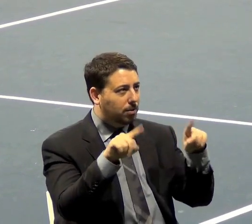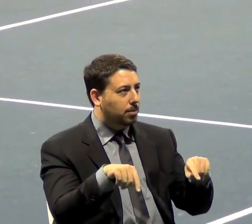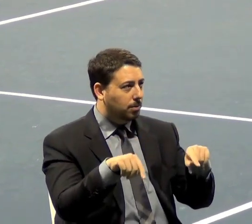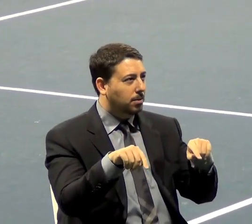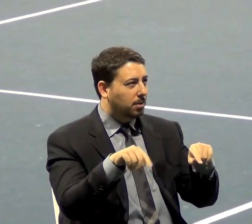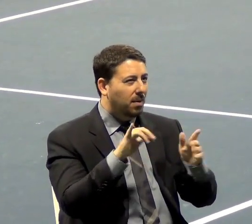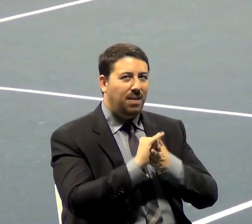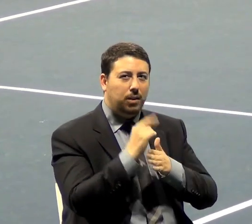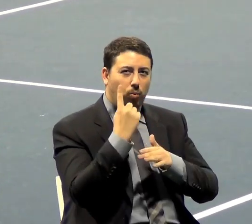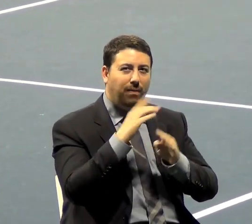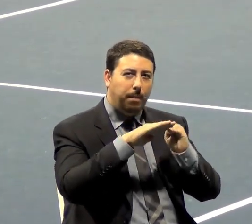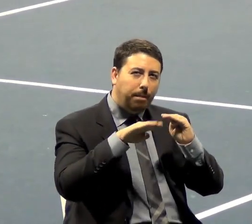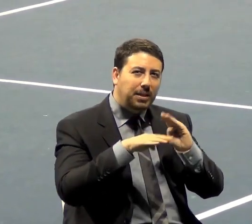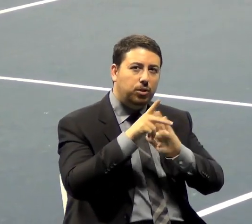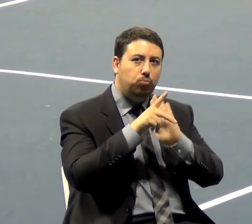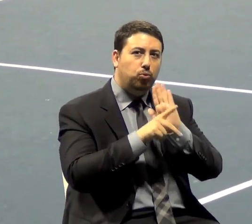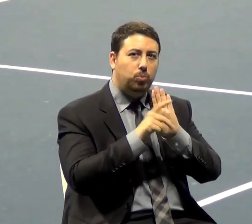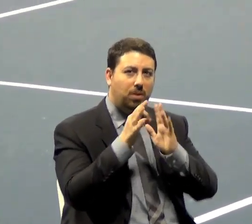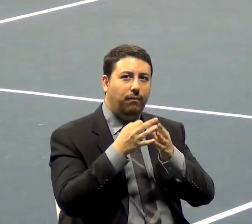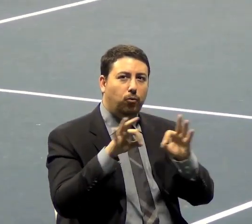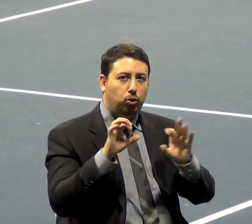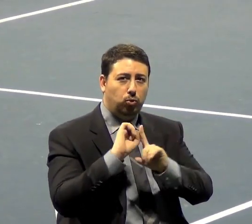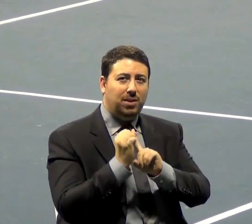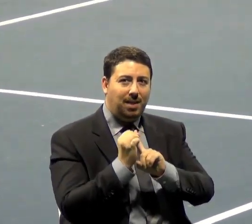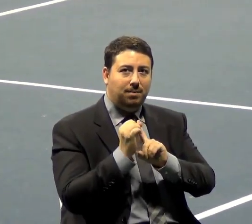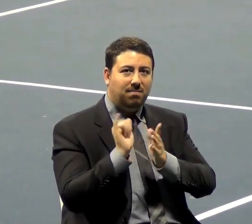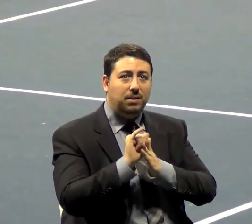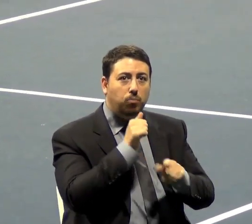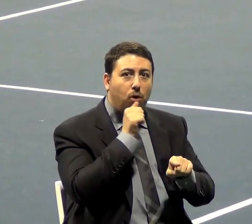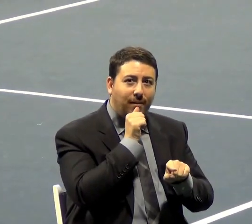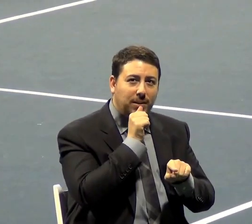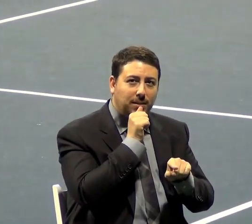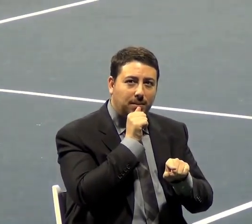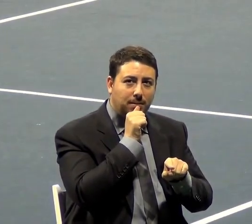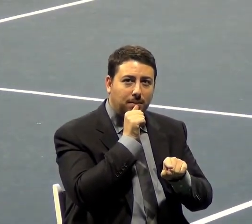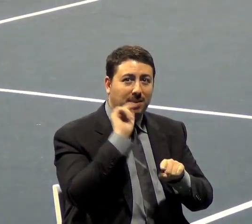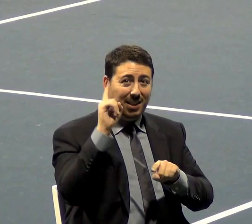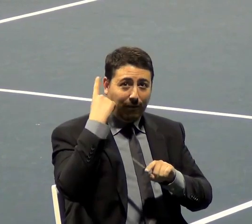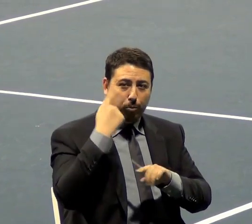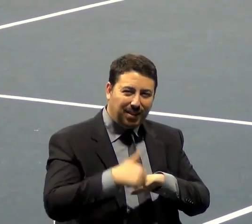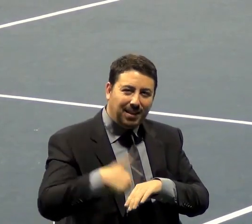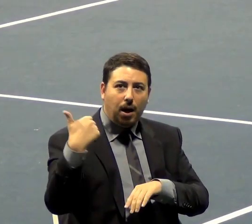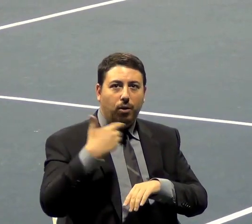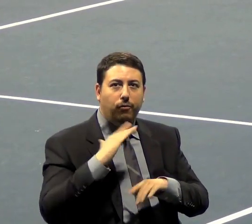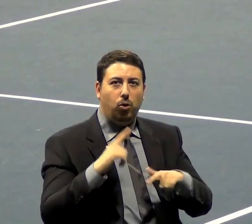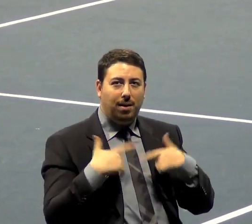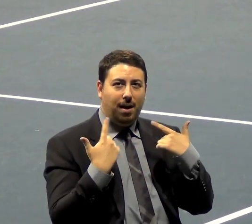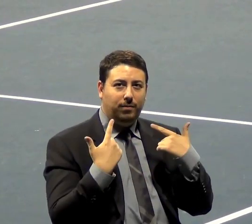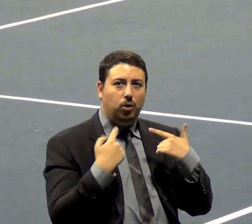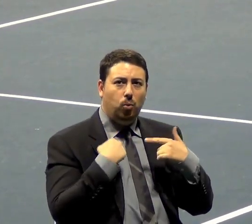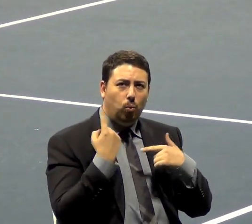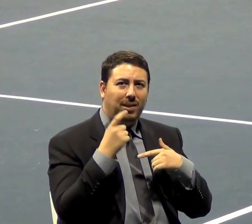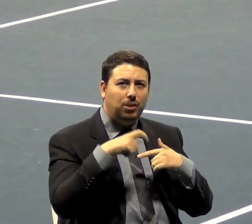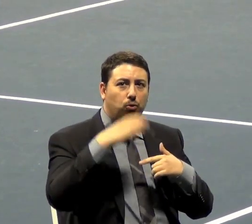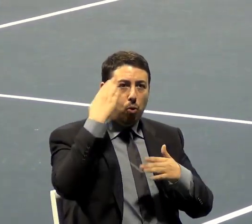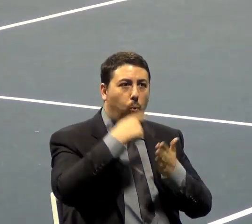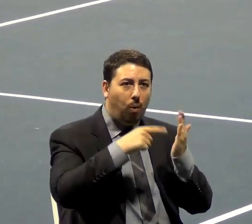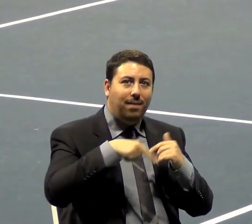basic principles of a free society is privacy. Get the government out of our lives. We need to know what they're doing. They have no